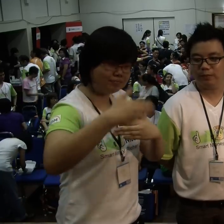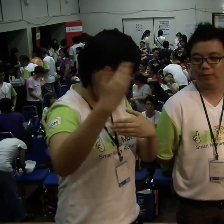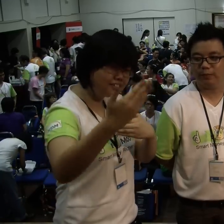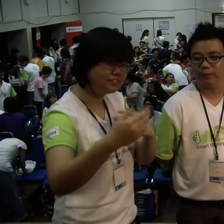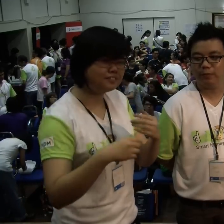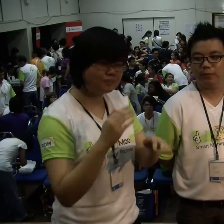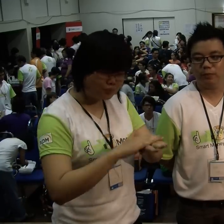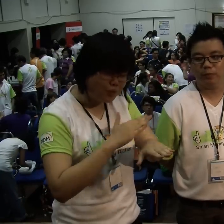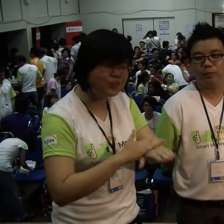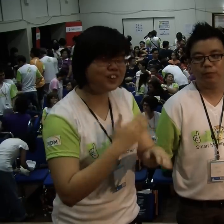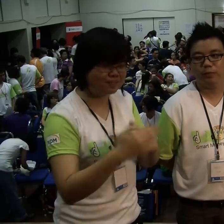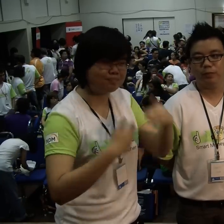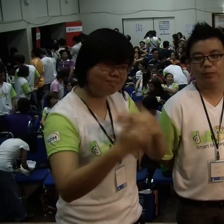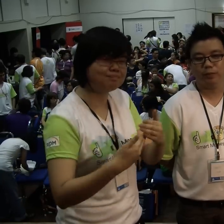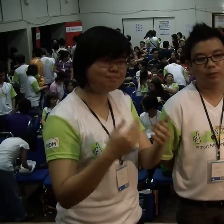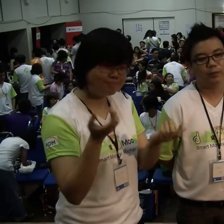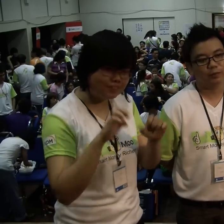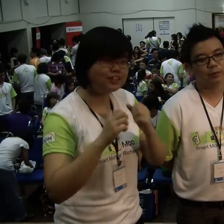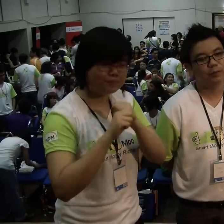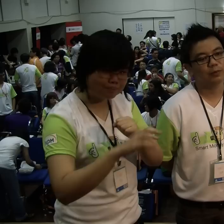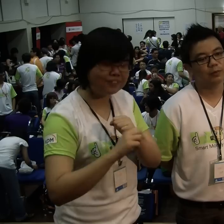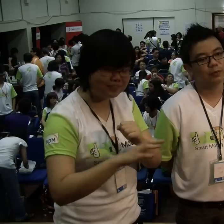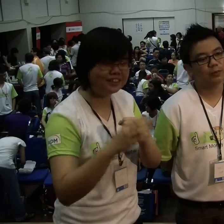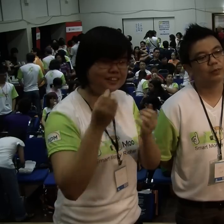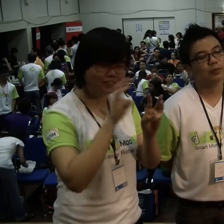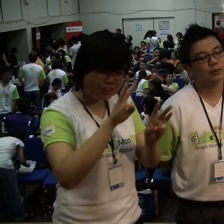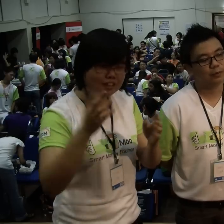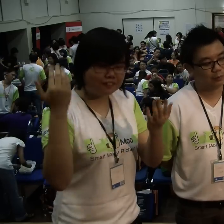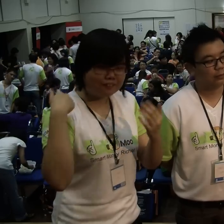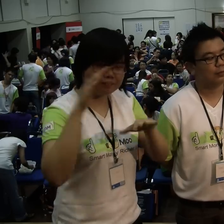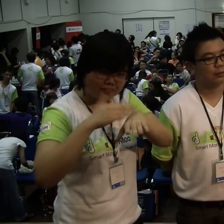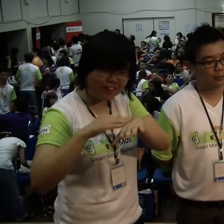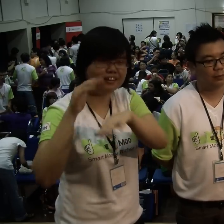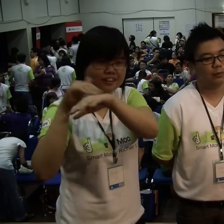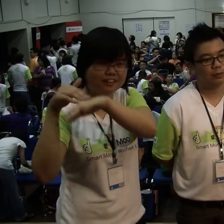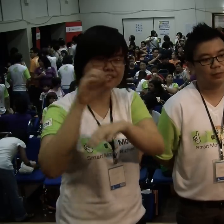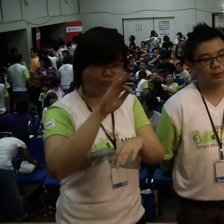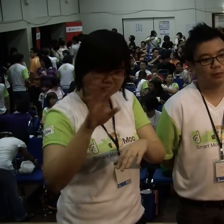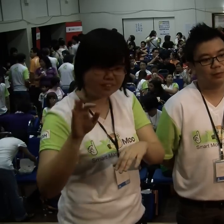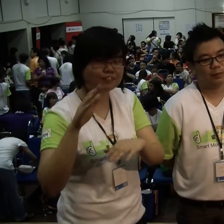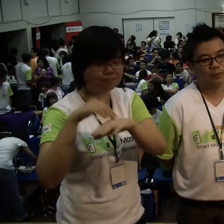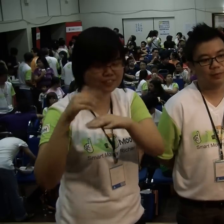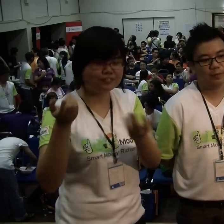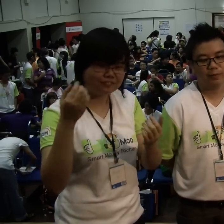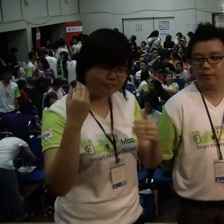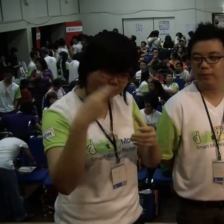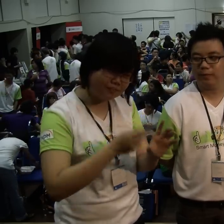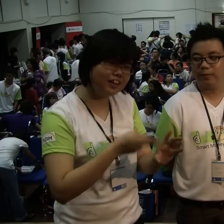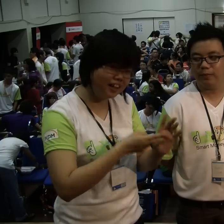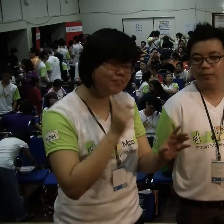we want to do it slowly. We want to advocate through the website to get more deaf people to join us. That's